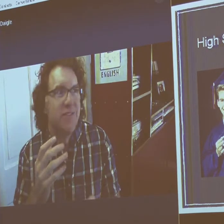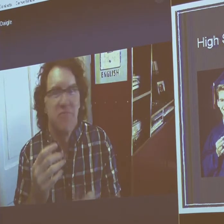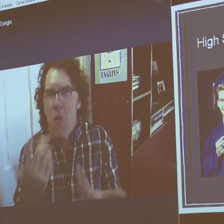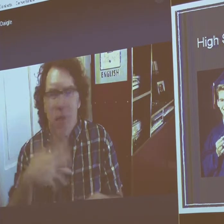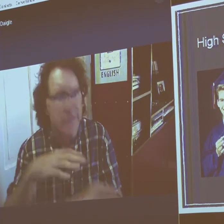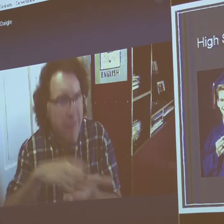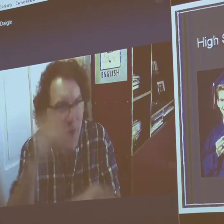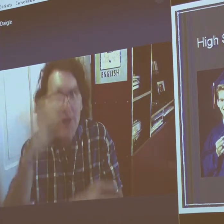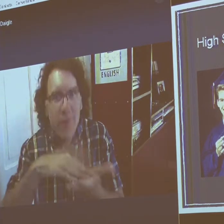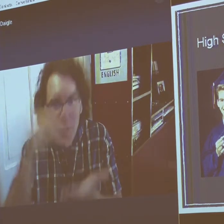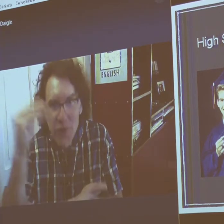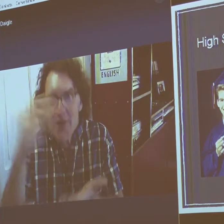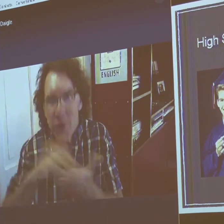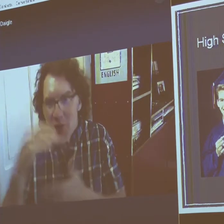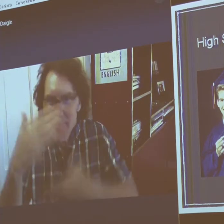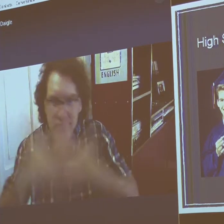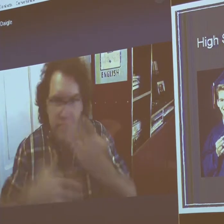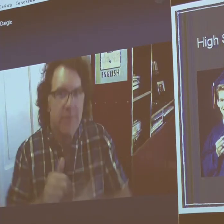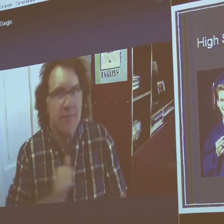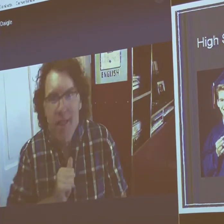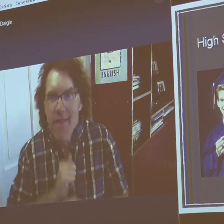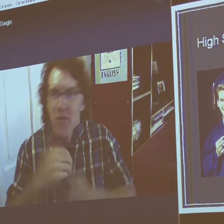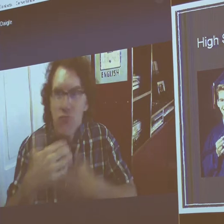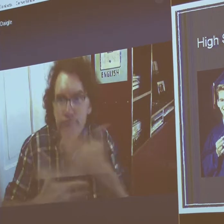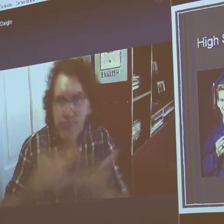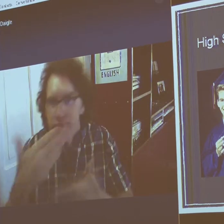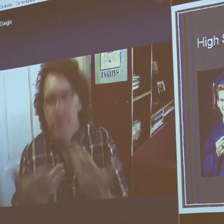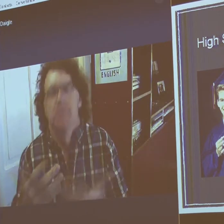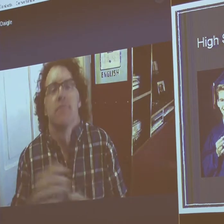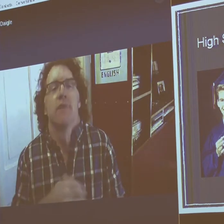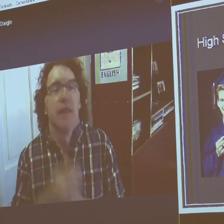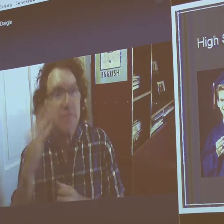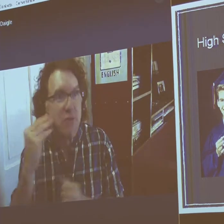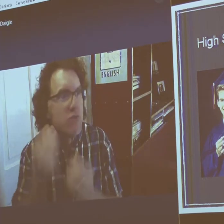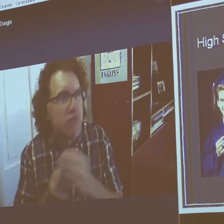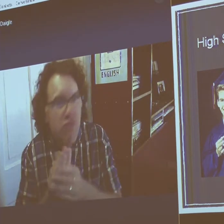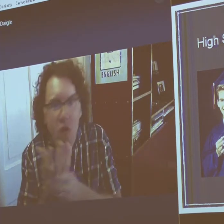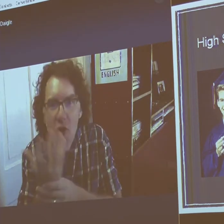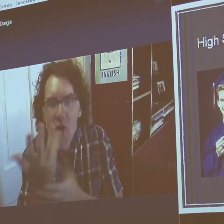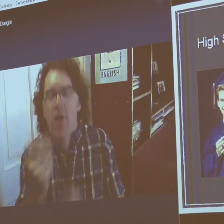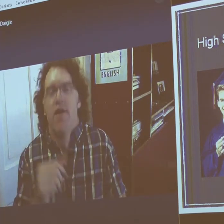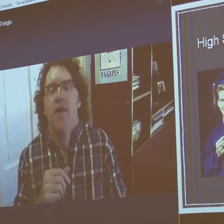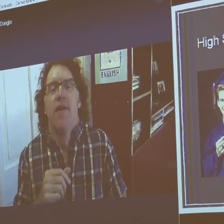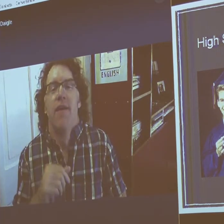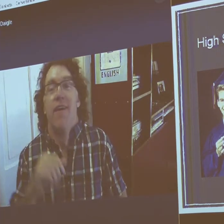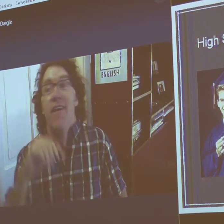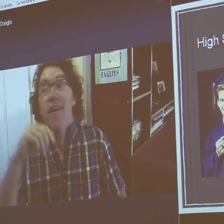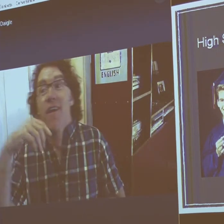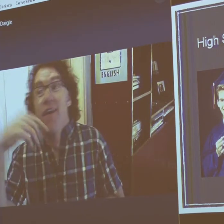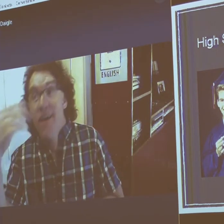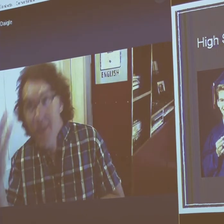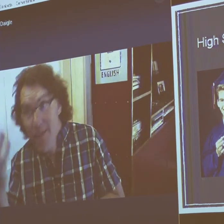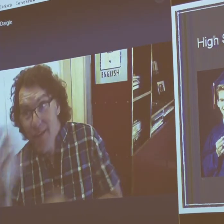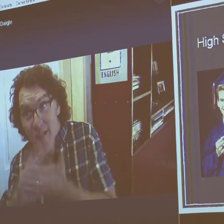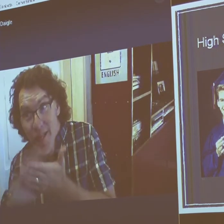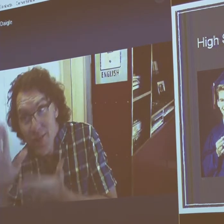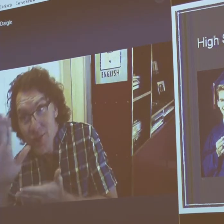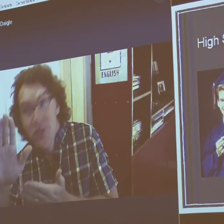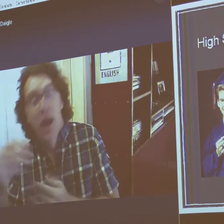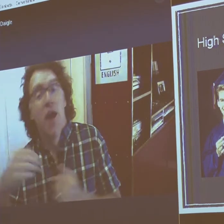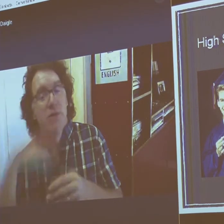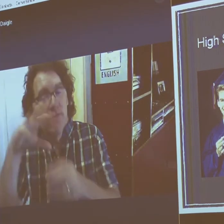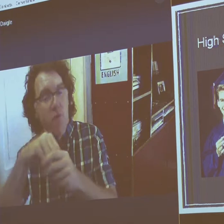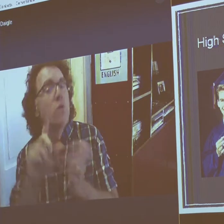cartoon classes on technique. I had to continue to just do art and cartoon on my own.